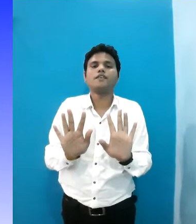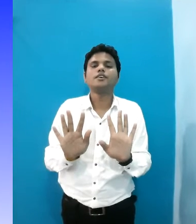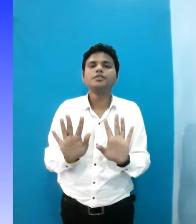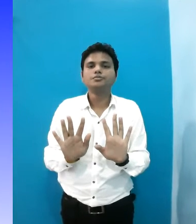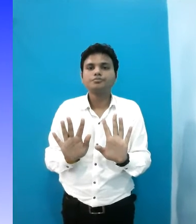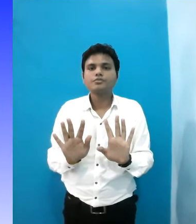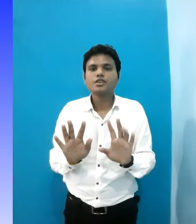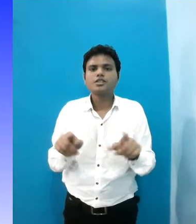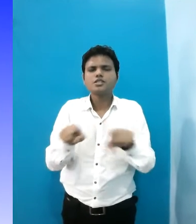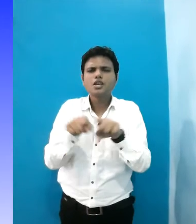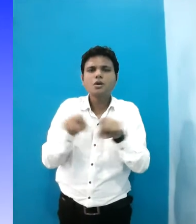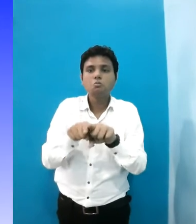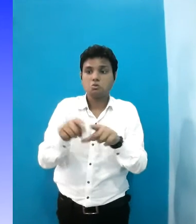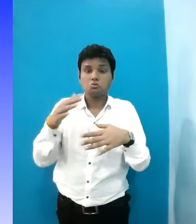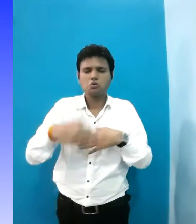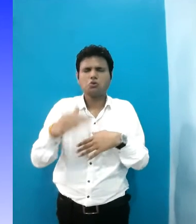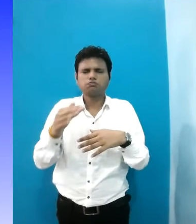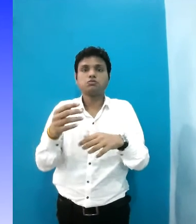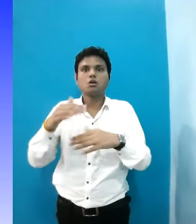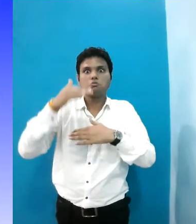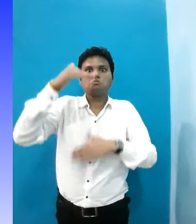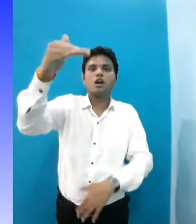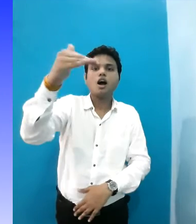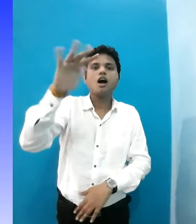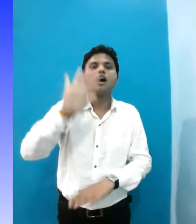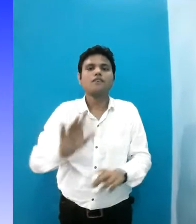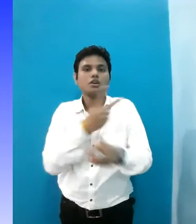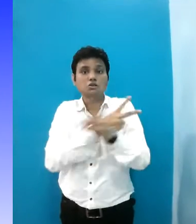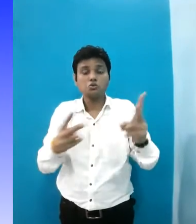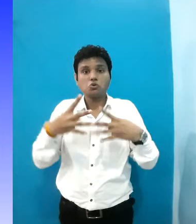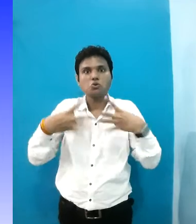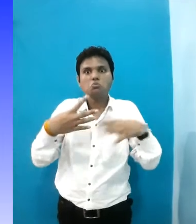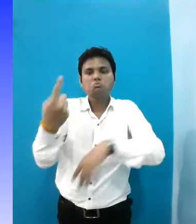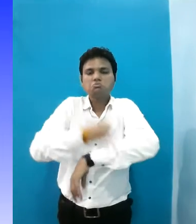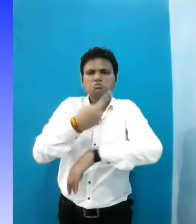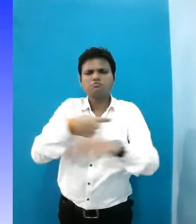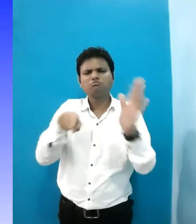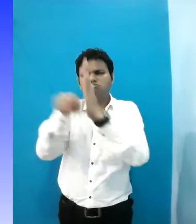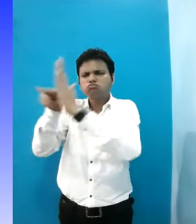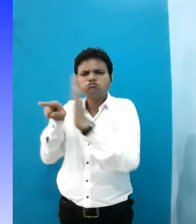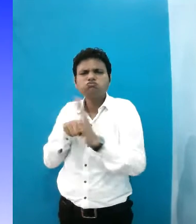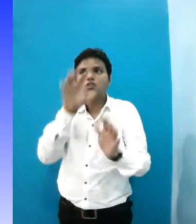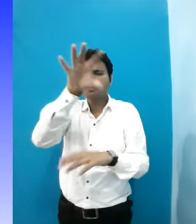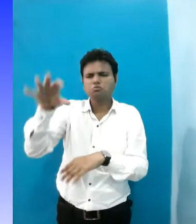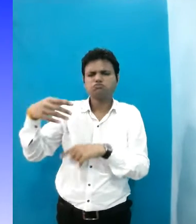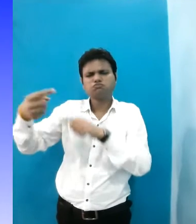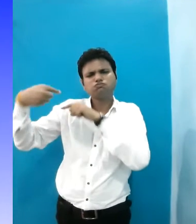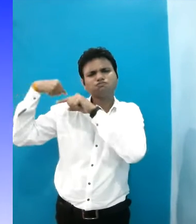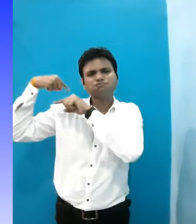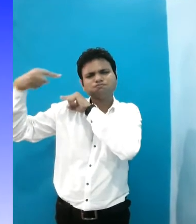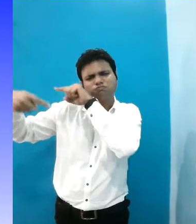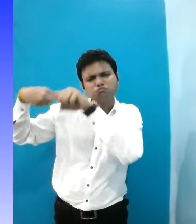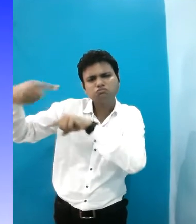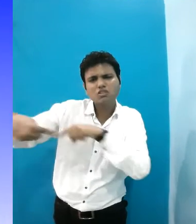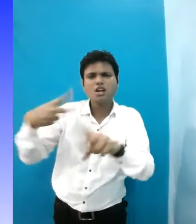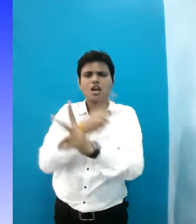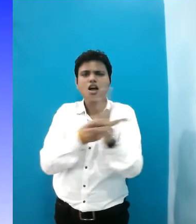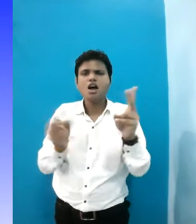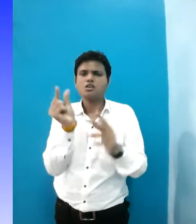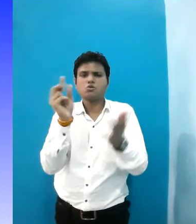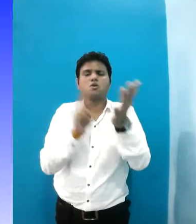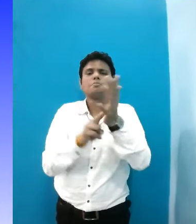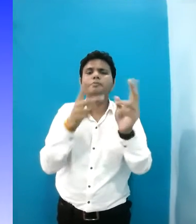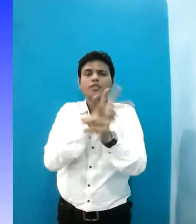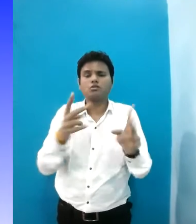UNCRPD. This was the record number of opening day signing countries in the history of United Nations